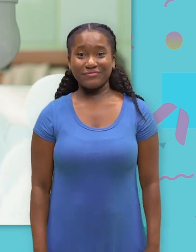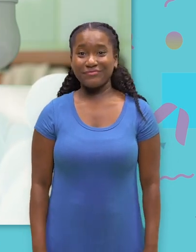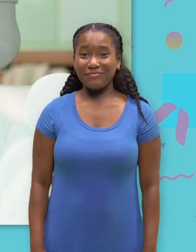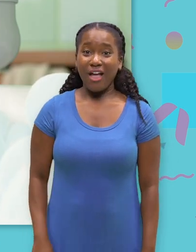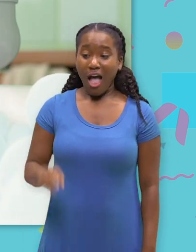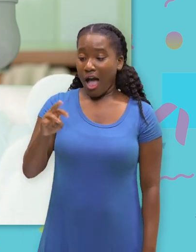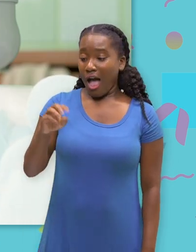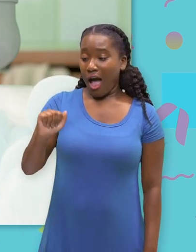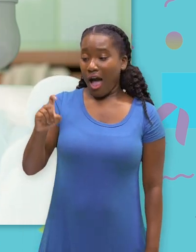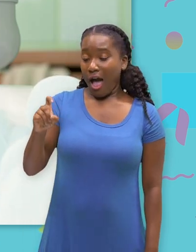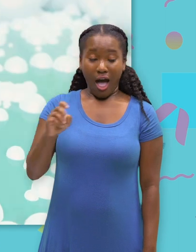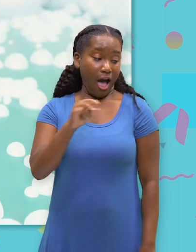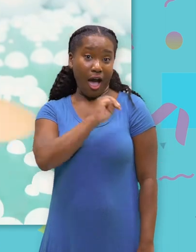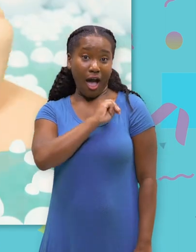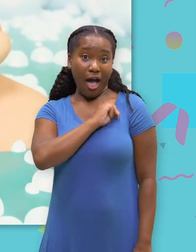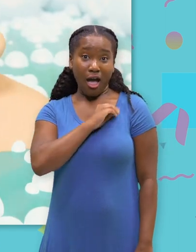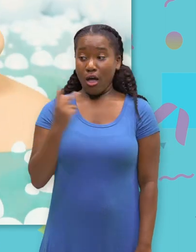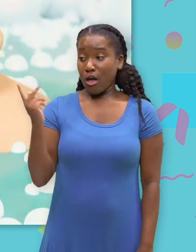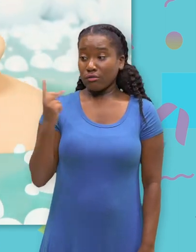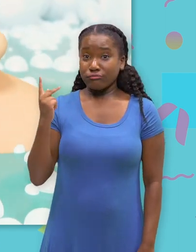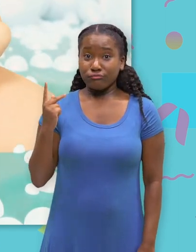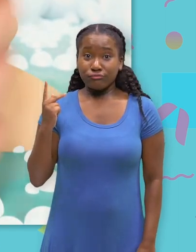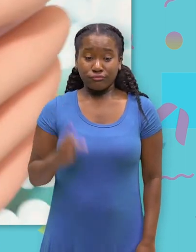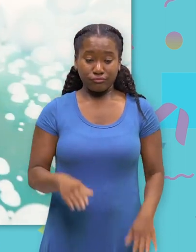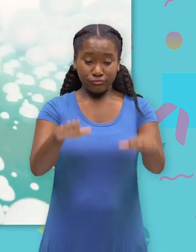Max, let's wash, wash, wash your feet